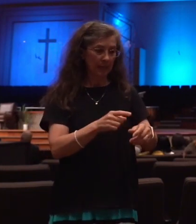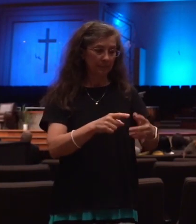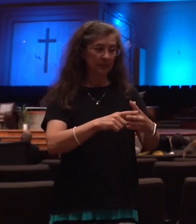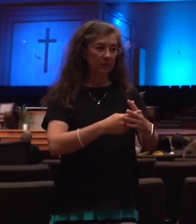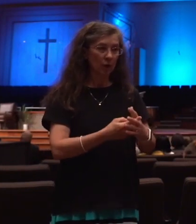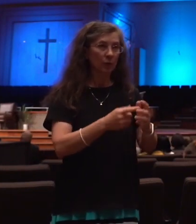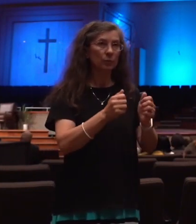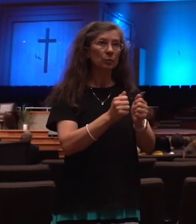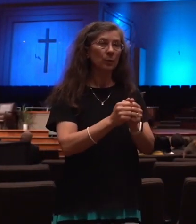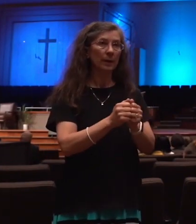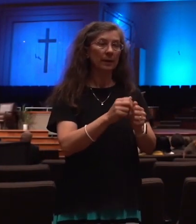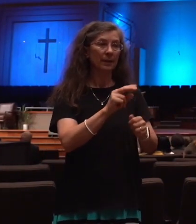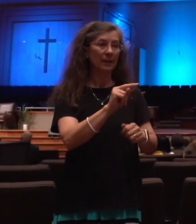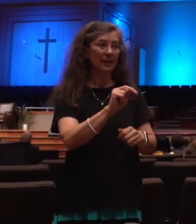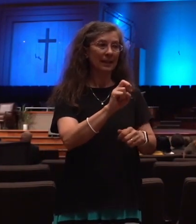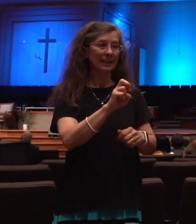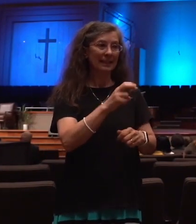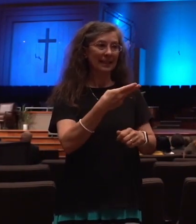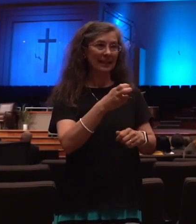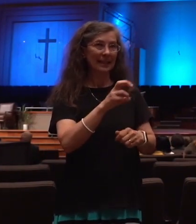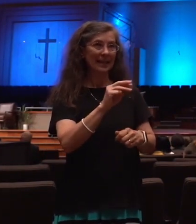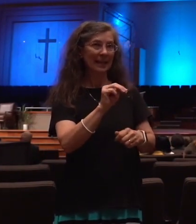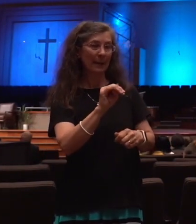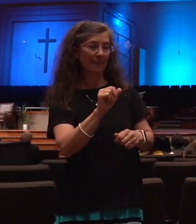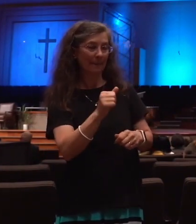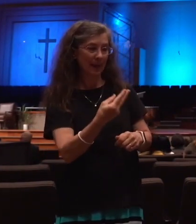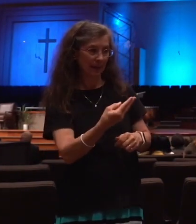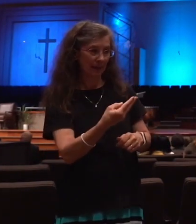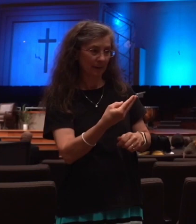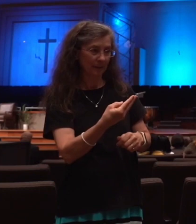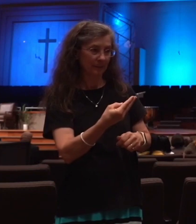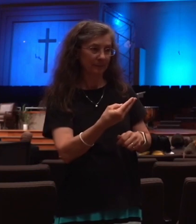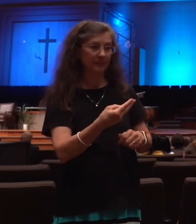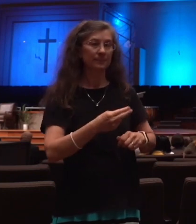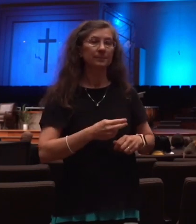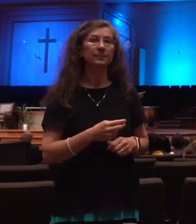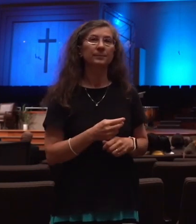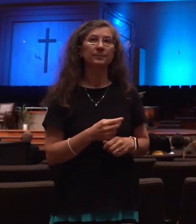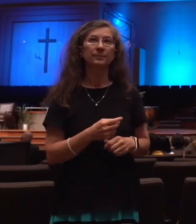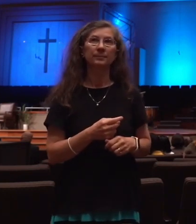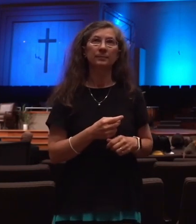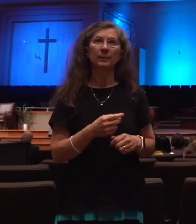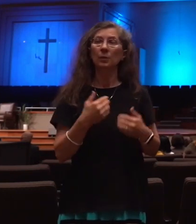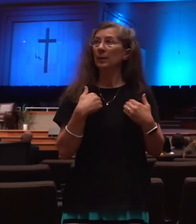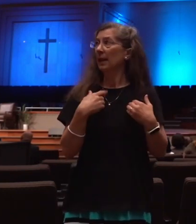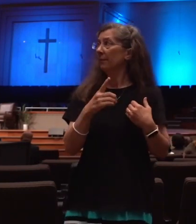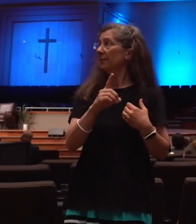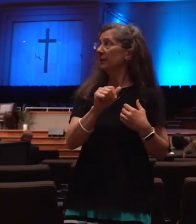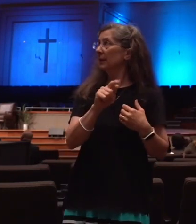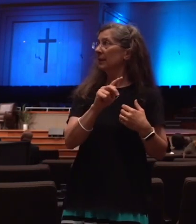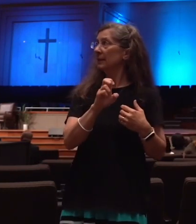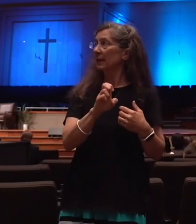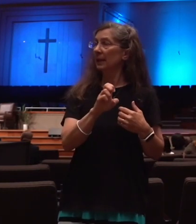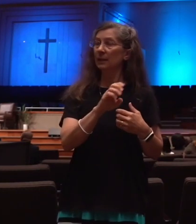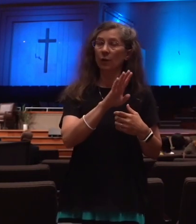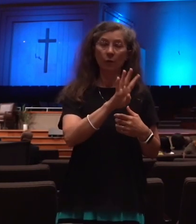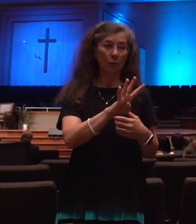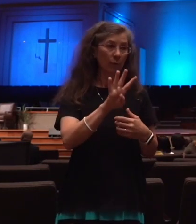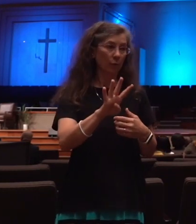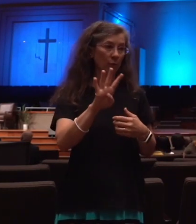Nehemiah's time. So that would be, and that's why we have this date right here, 444 B.C., because